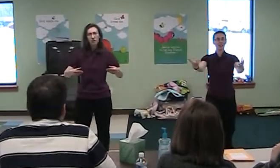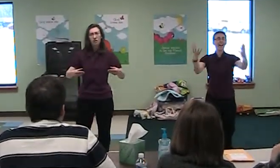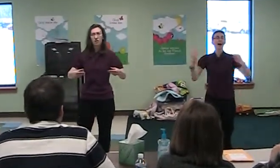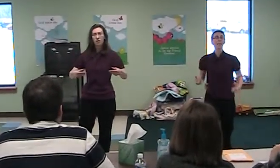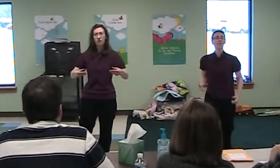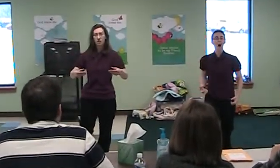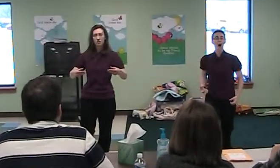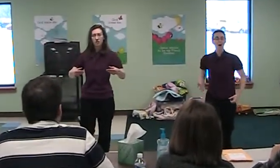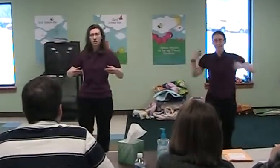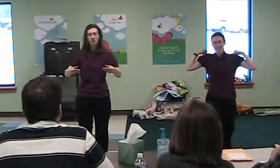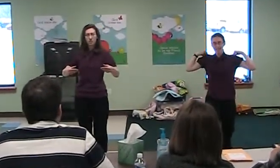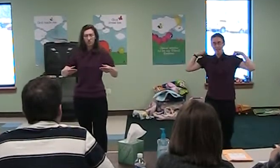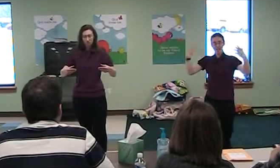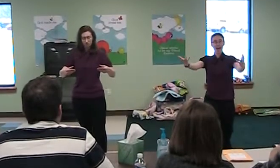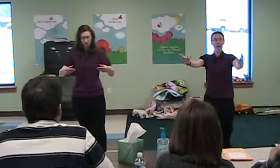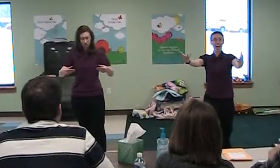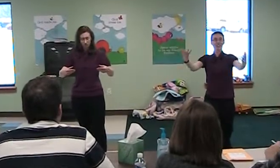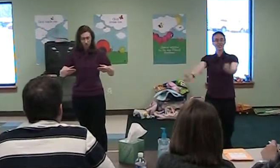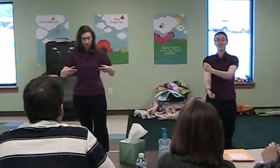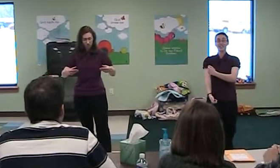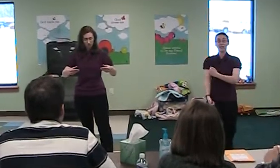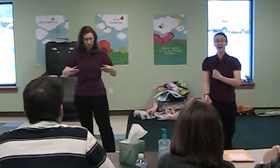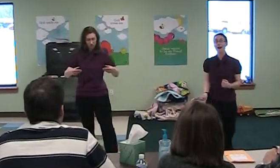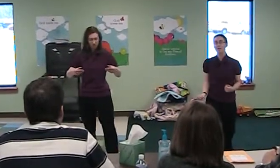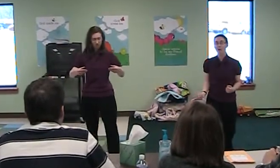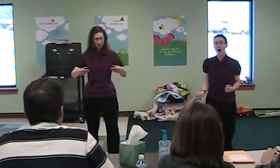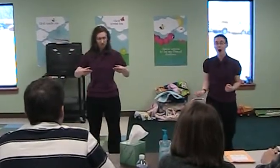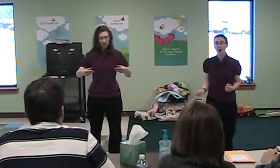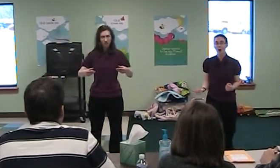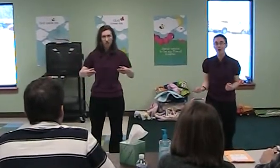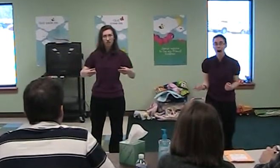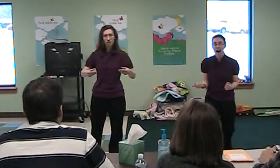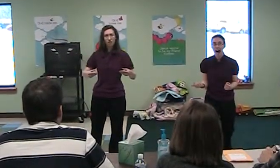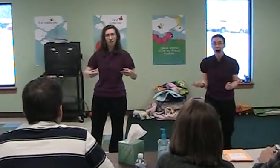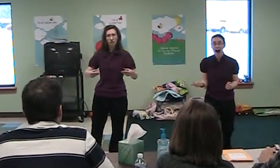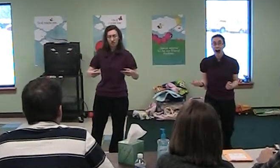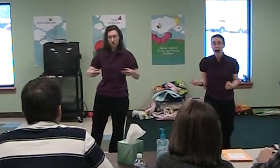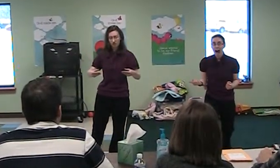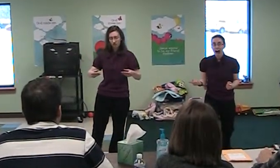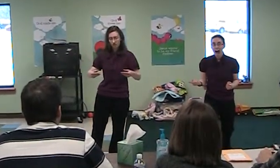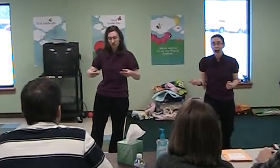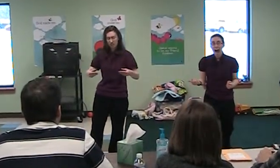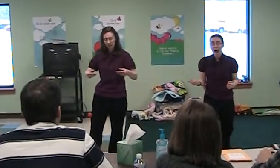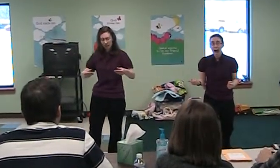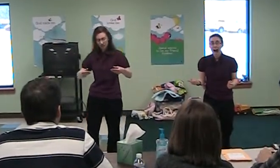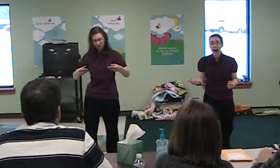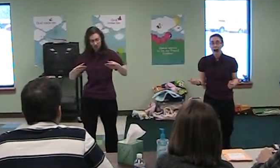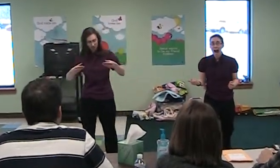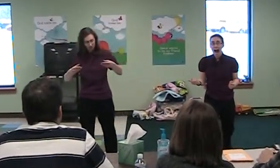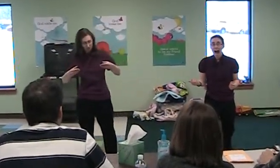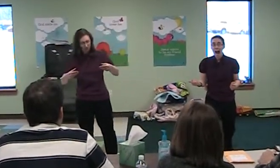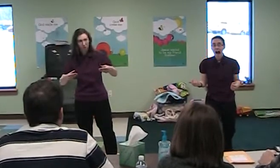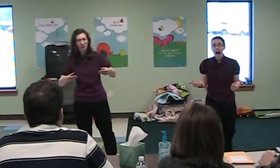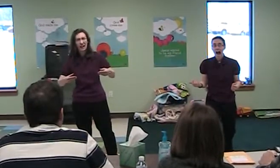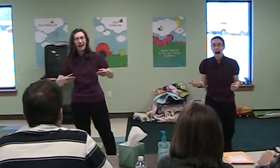Knumbo, the great Christopher Knumbo! Uh, did he write it himself, or how?